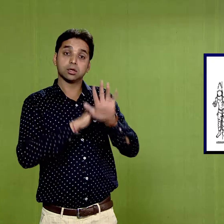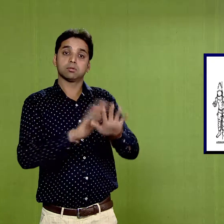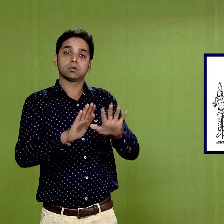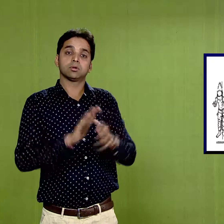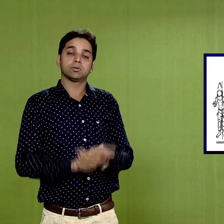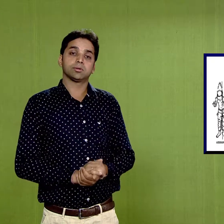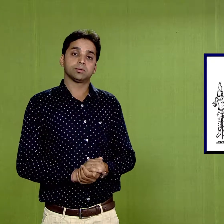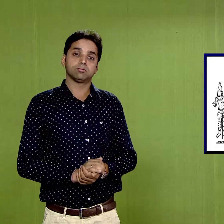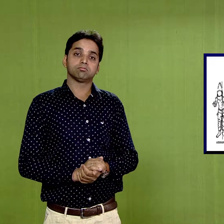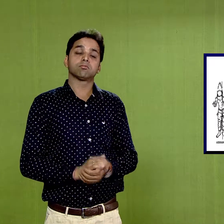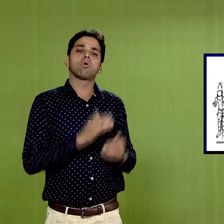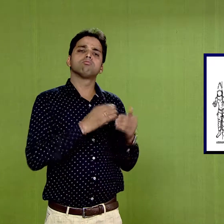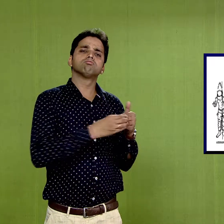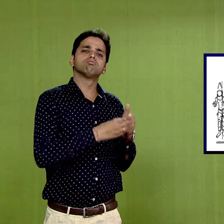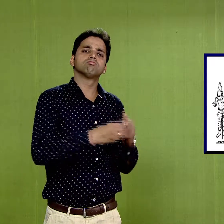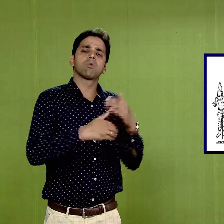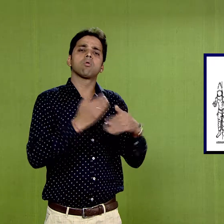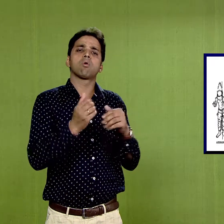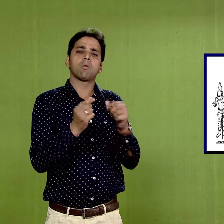From prehistoric times,